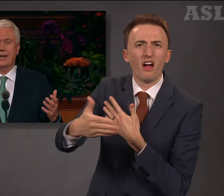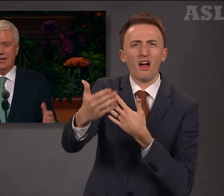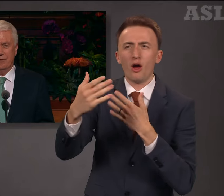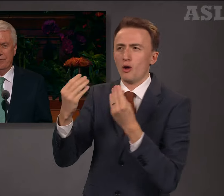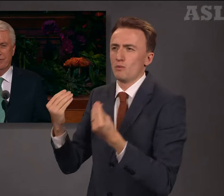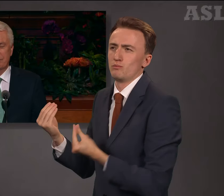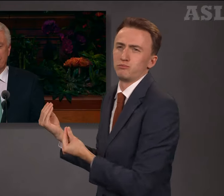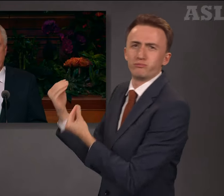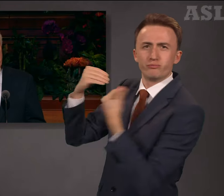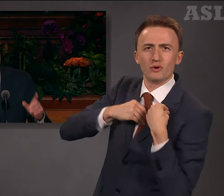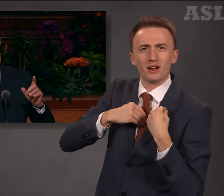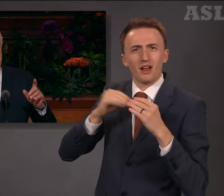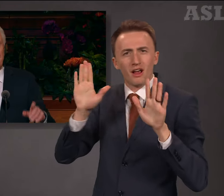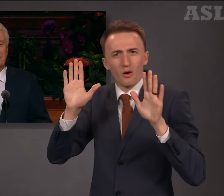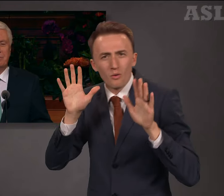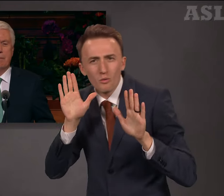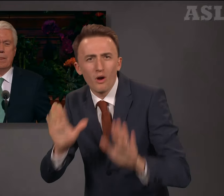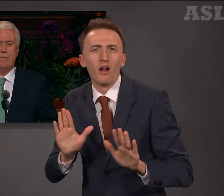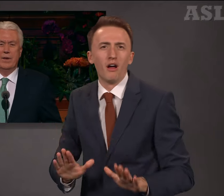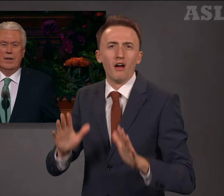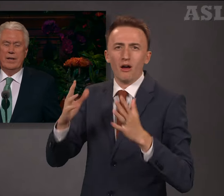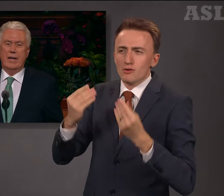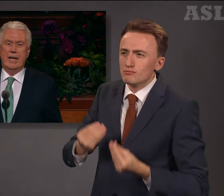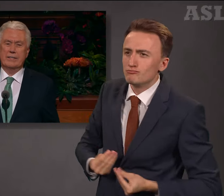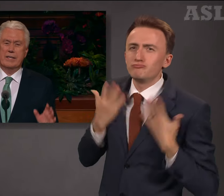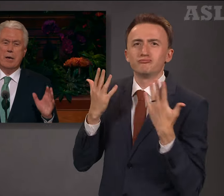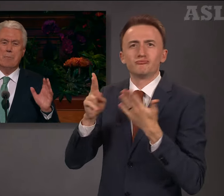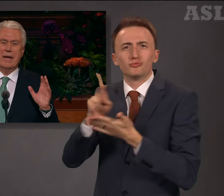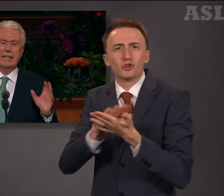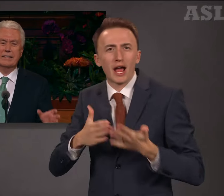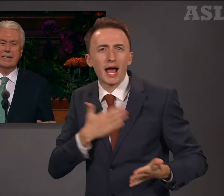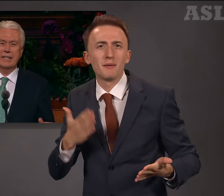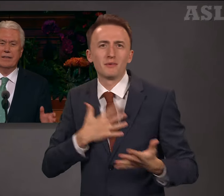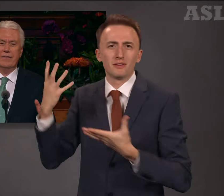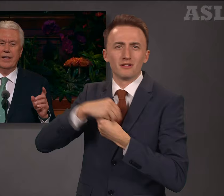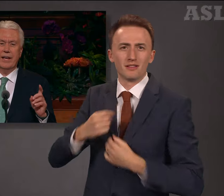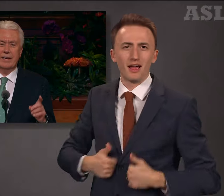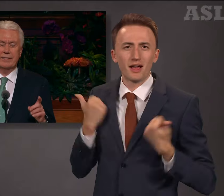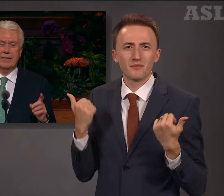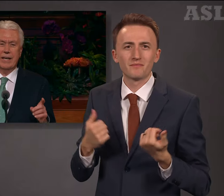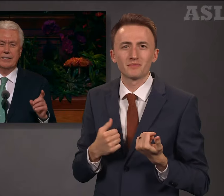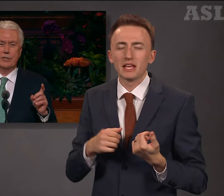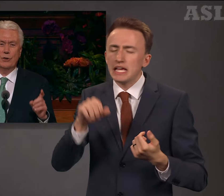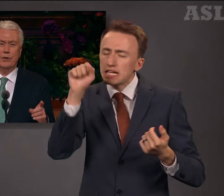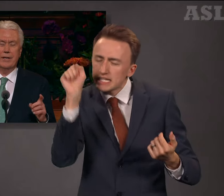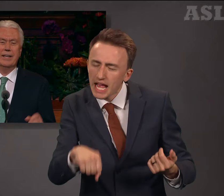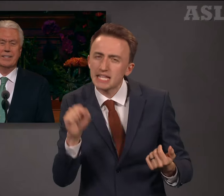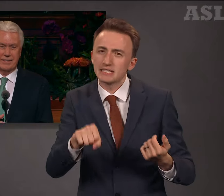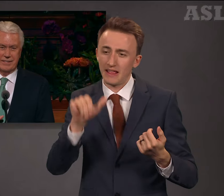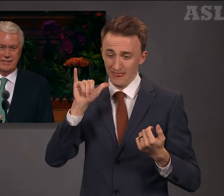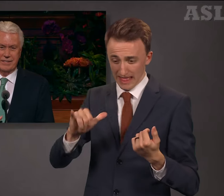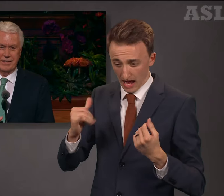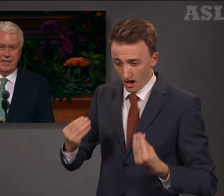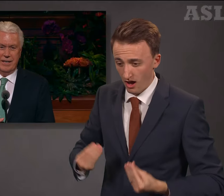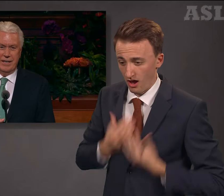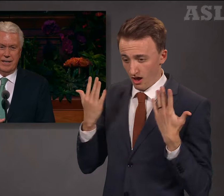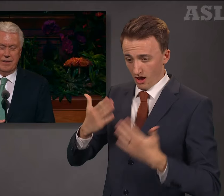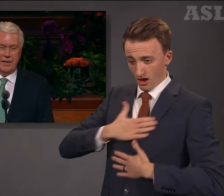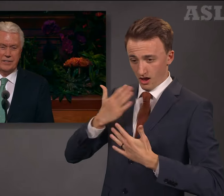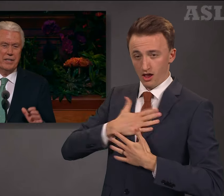life. And yet, as amazing as that joy is, there is an